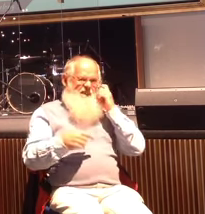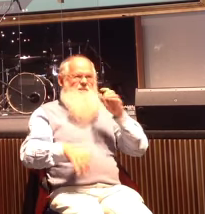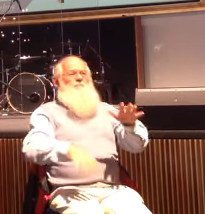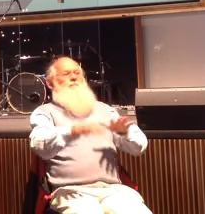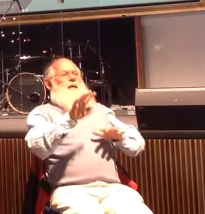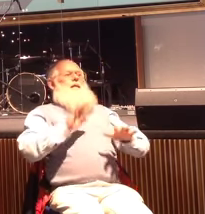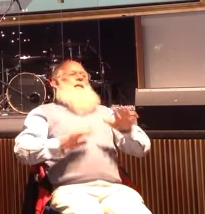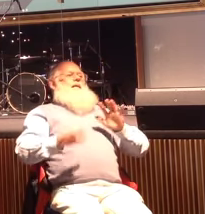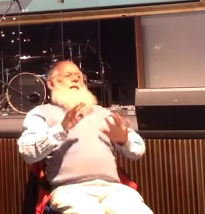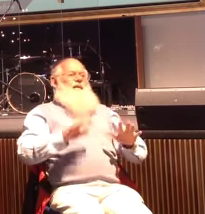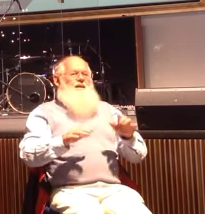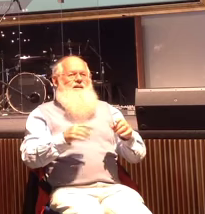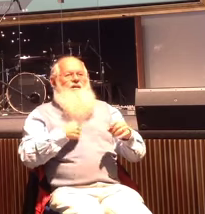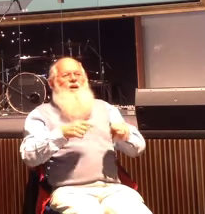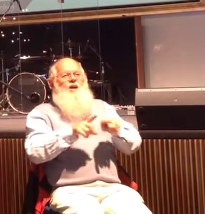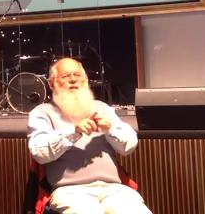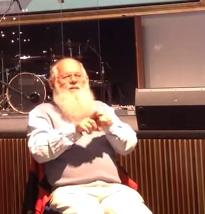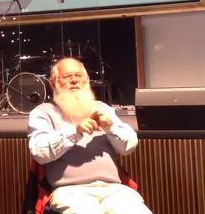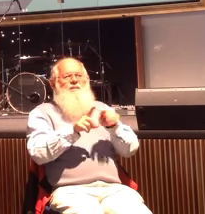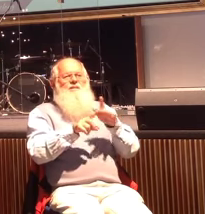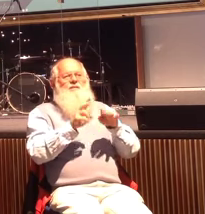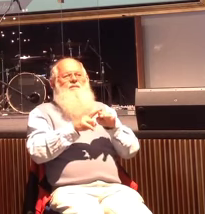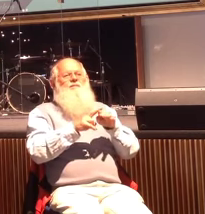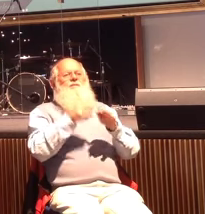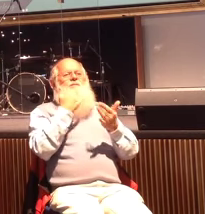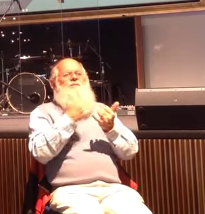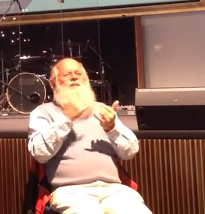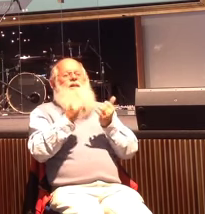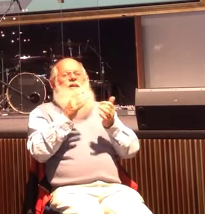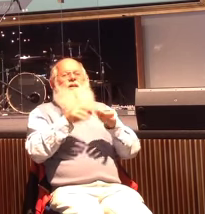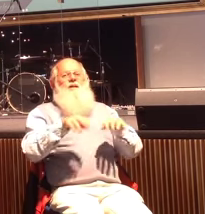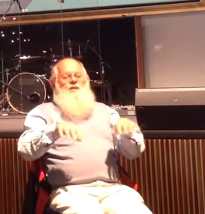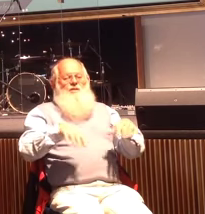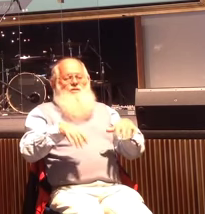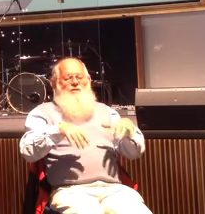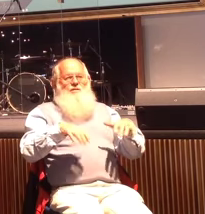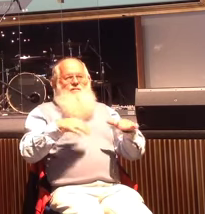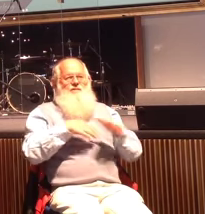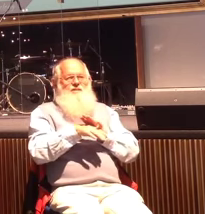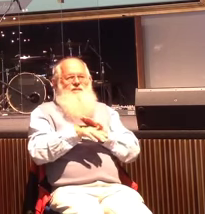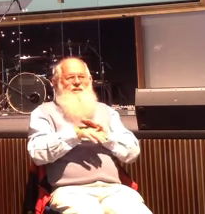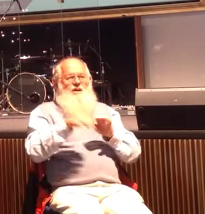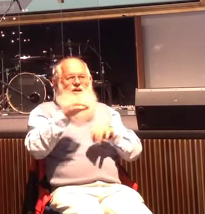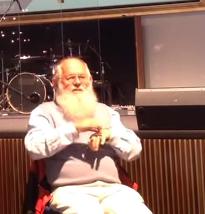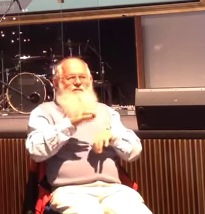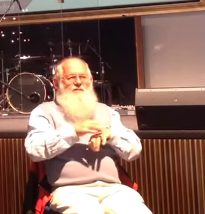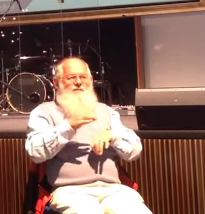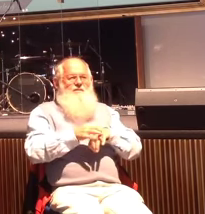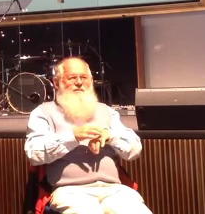You know? I've learnt that if you're really nervous in a hospital, what you do is you grab a bag of fluid, and you walk really fast, and no one stops you.